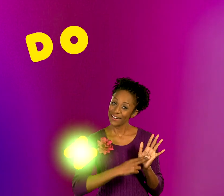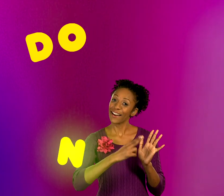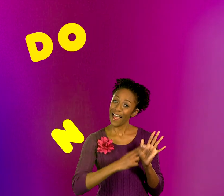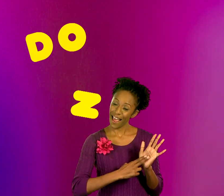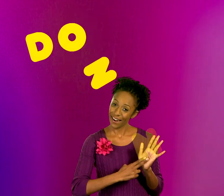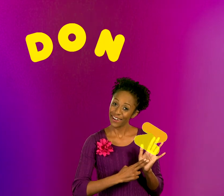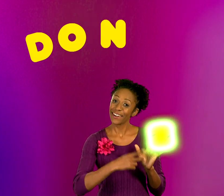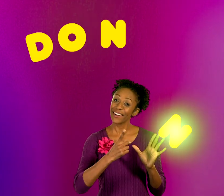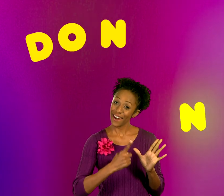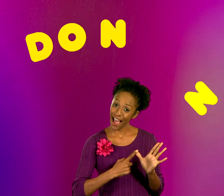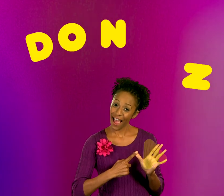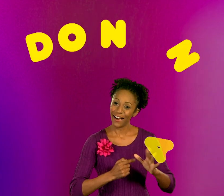-N-A